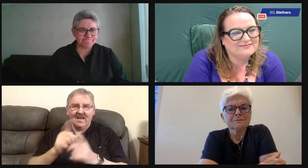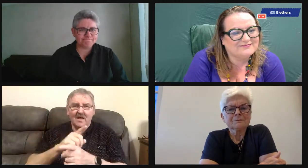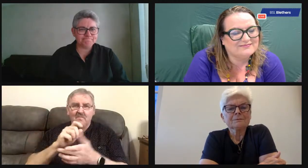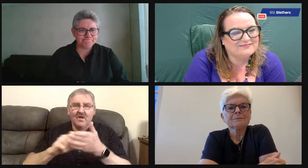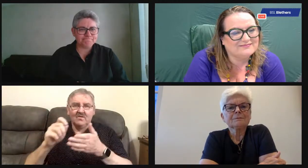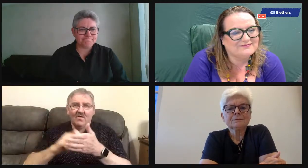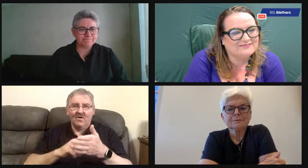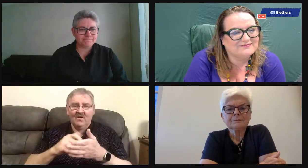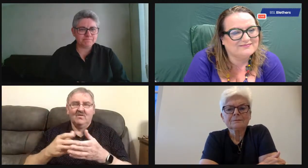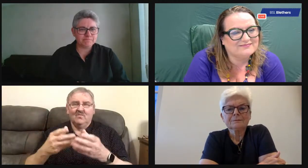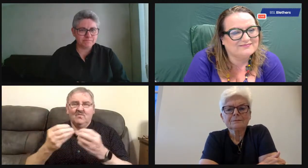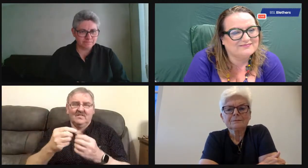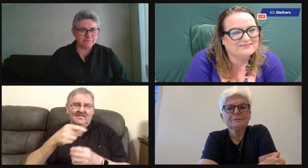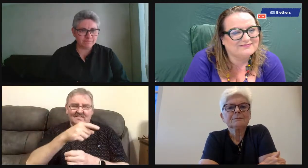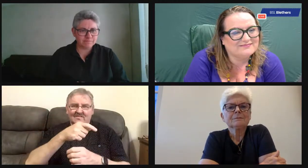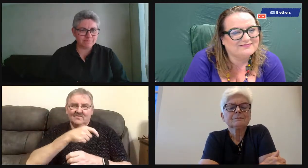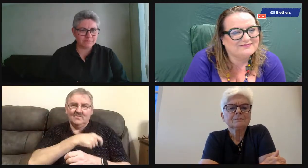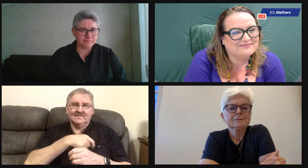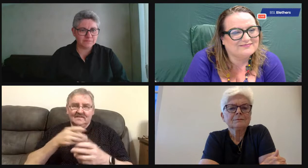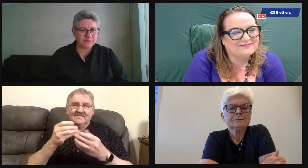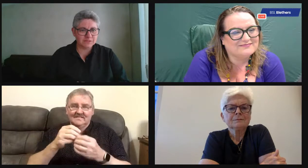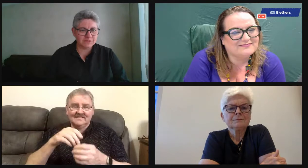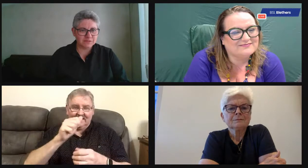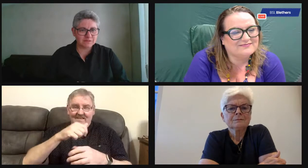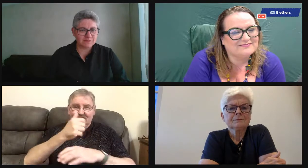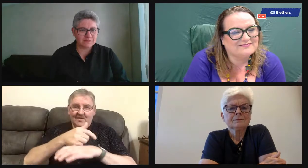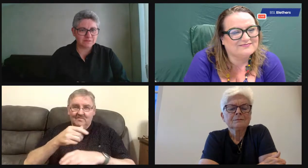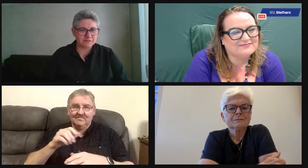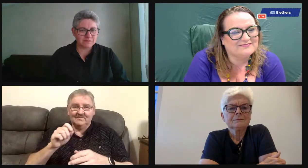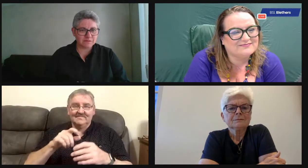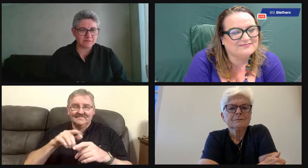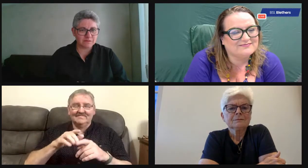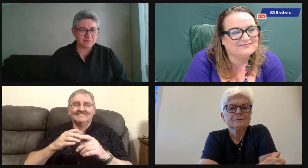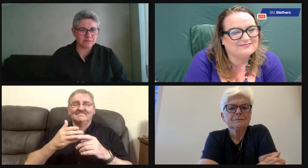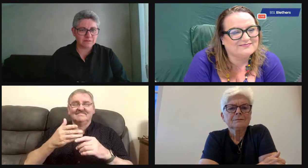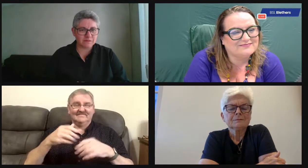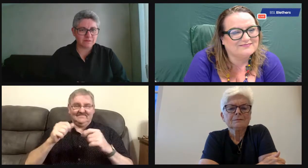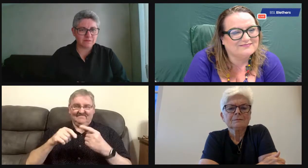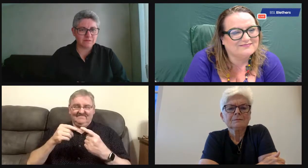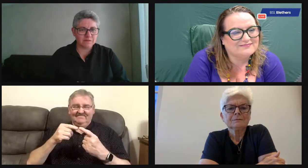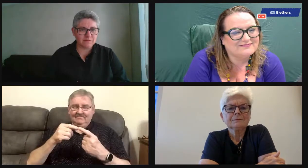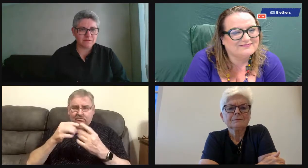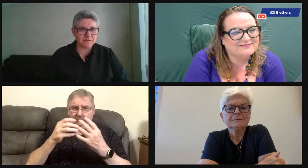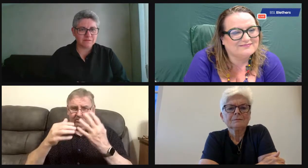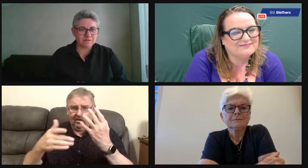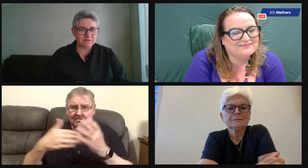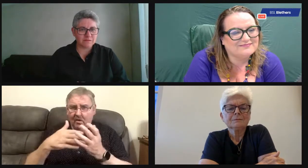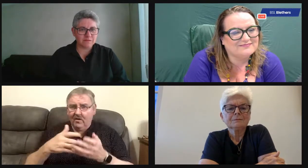been COVID just to start and there was confusion everywhere. And the committee were there and it was bingo time. Anyway,